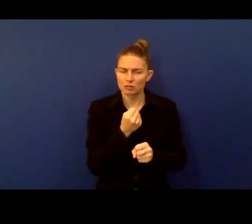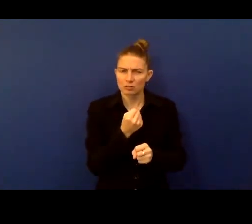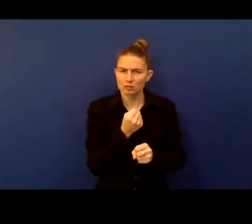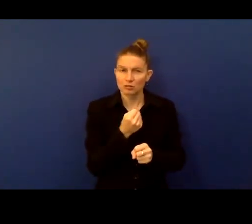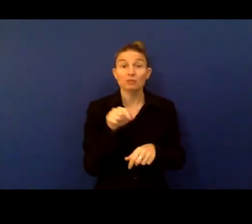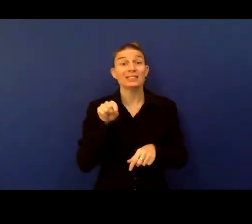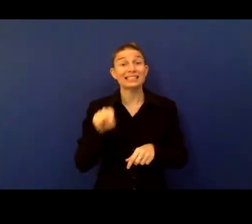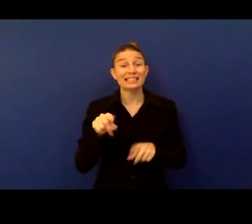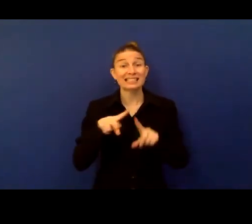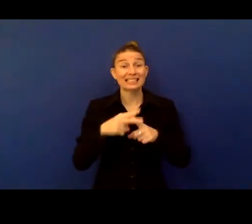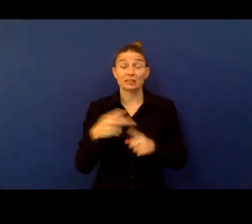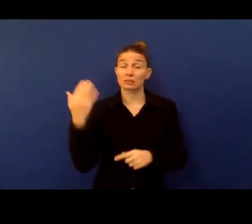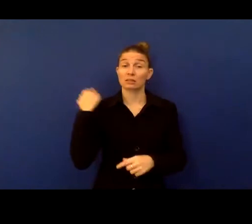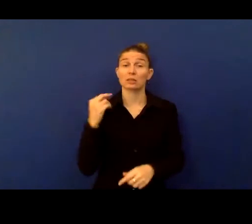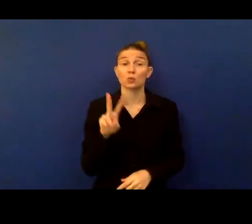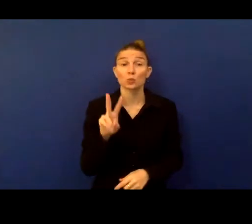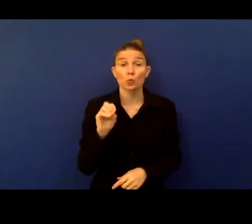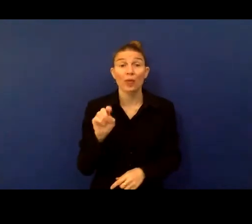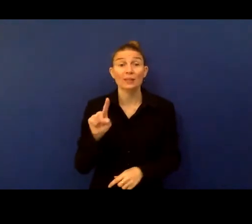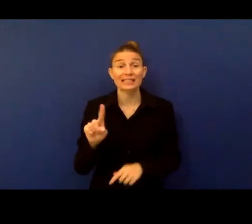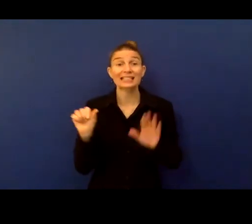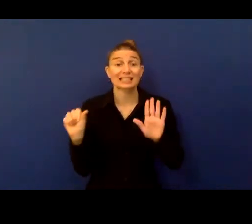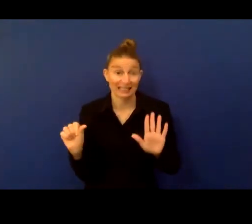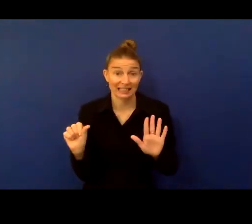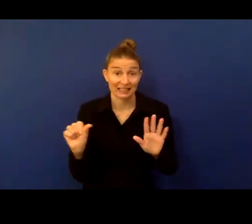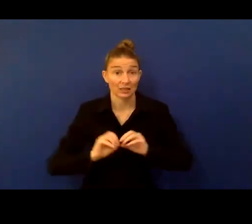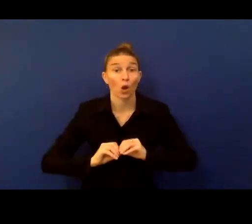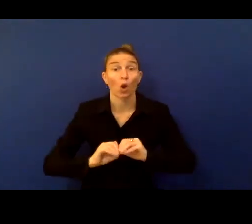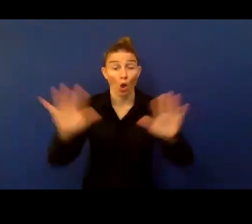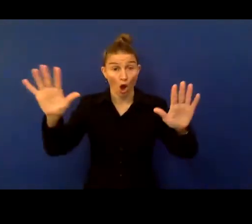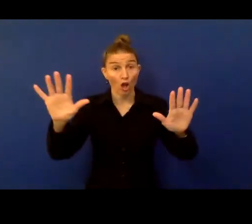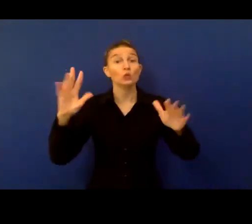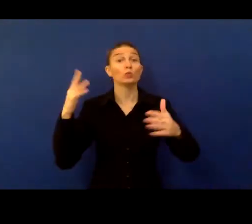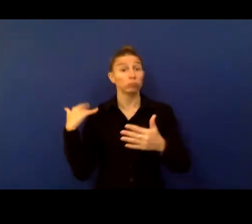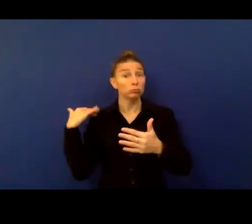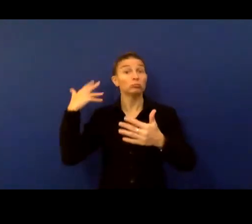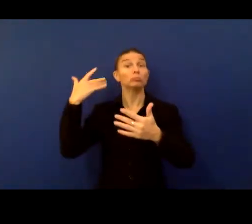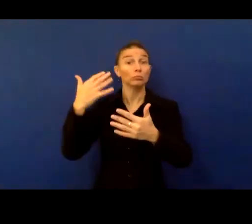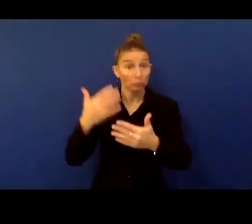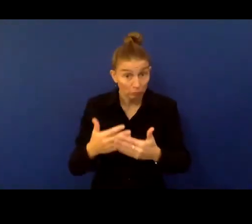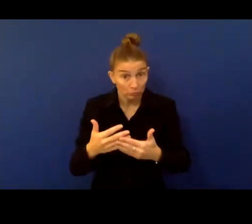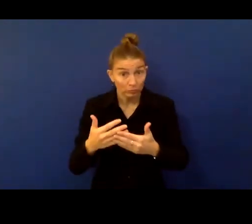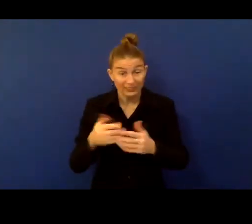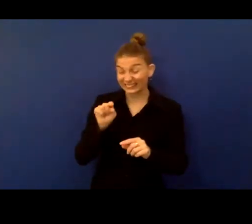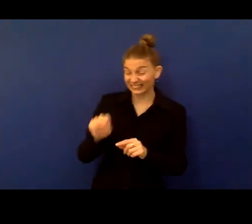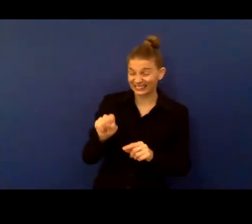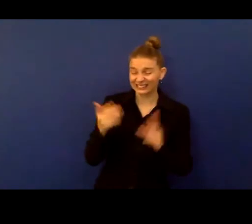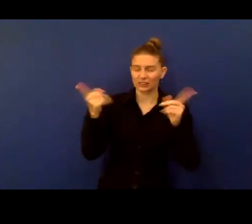has been launched in 2016. And since then, data has been collected using the child functioning